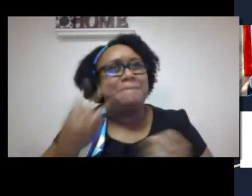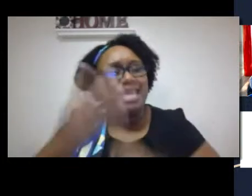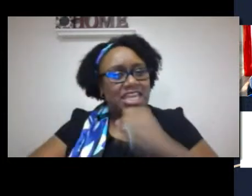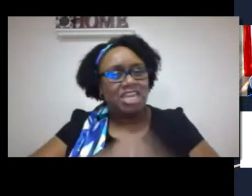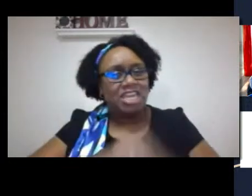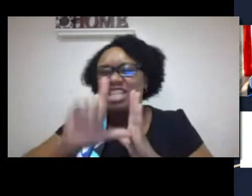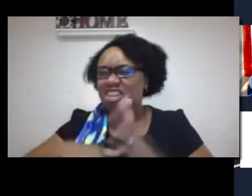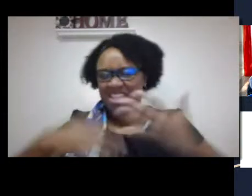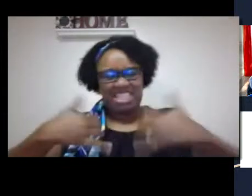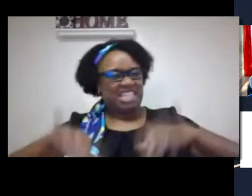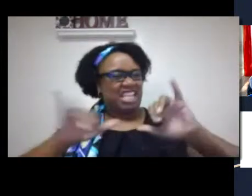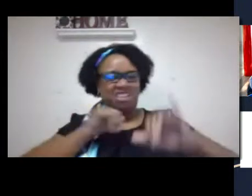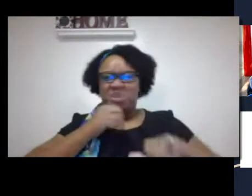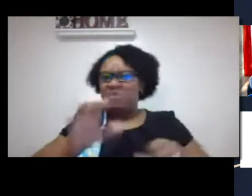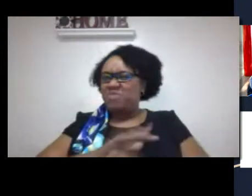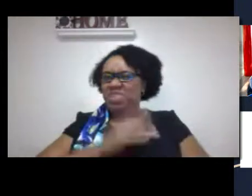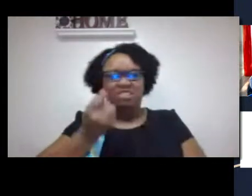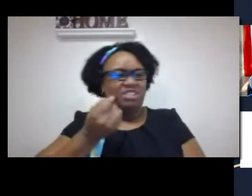child.